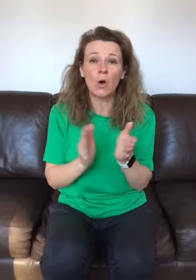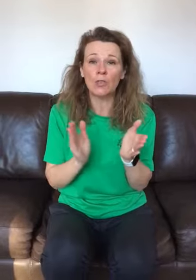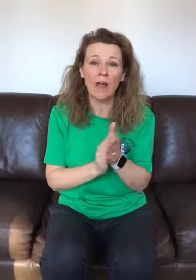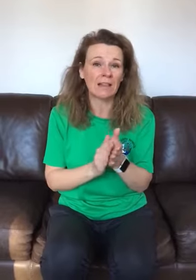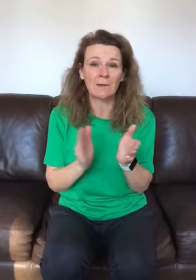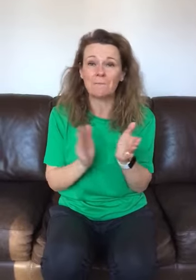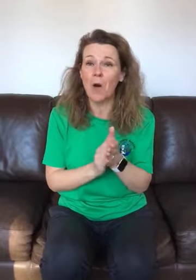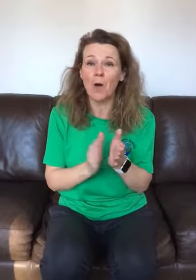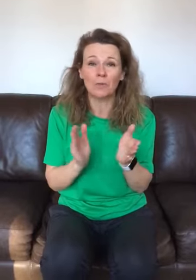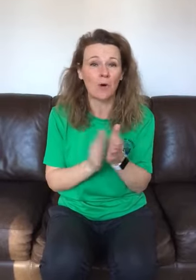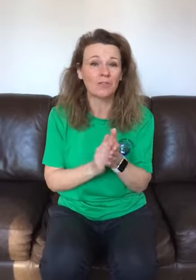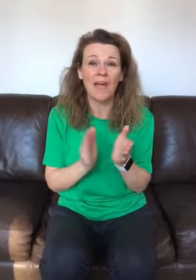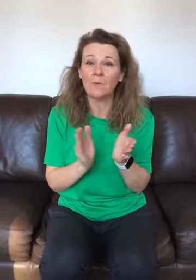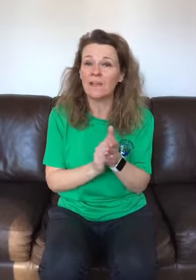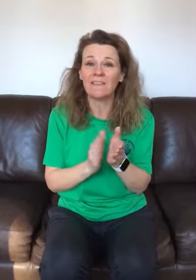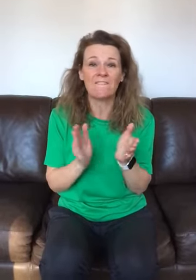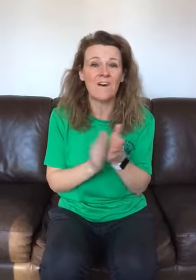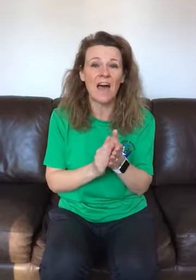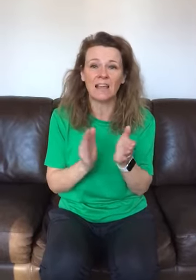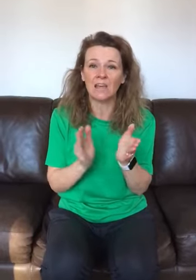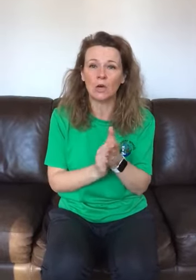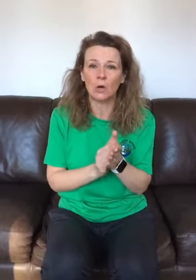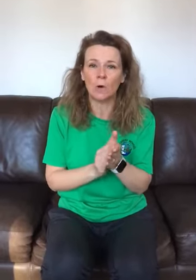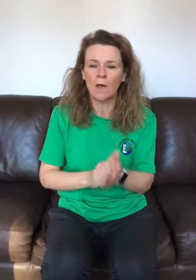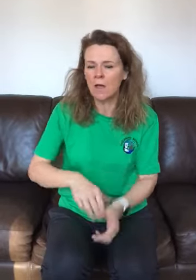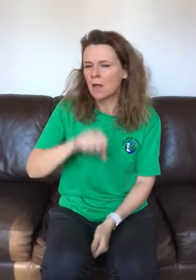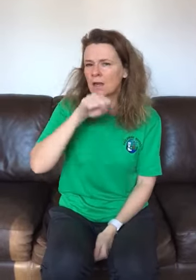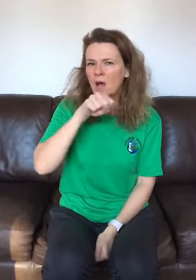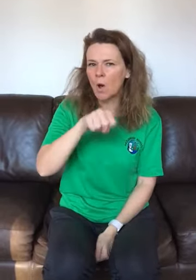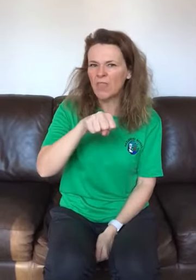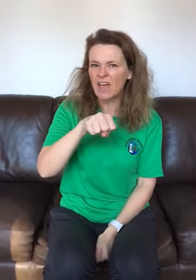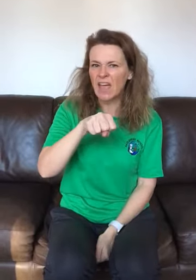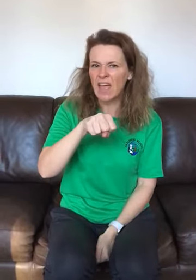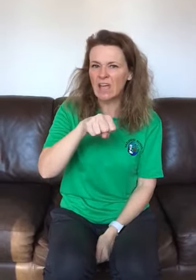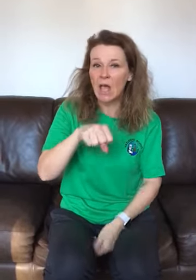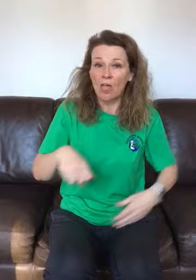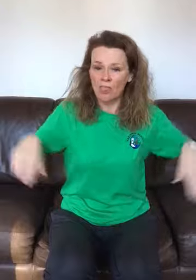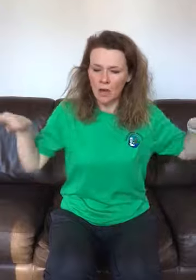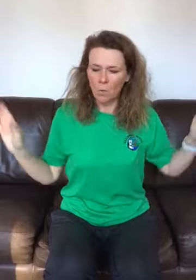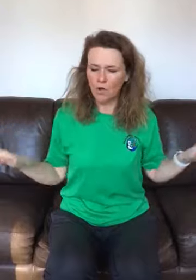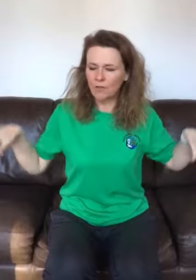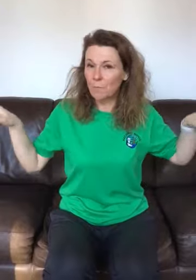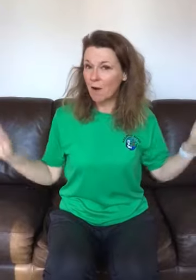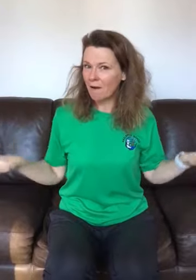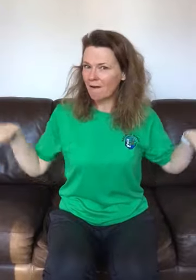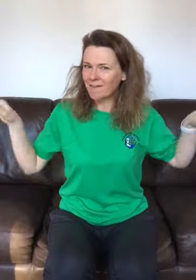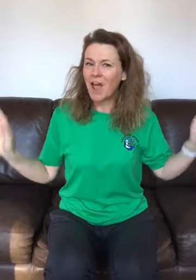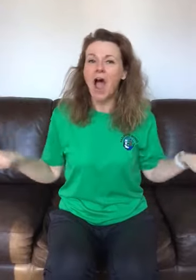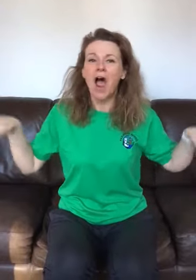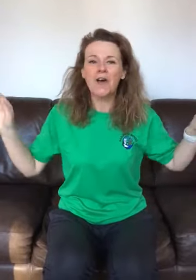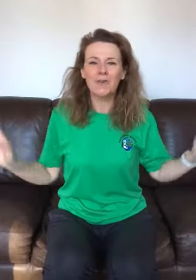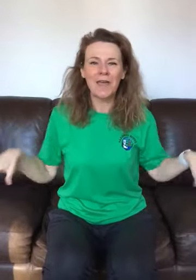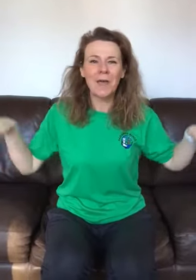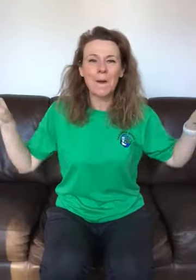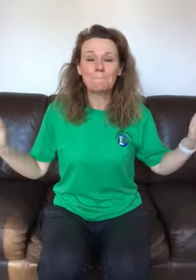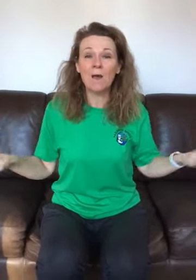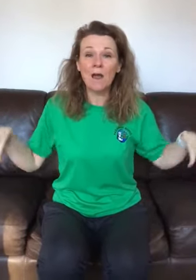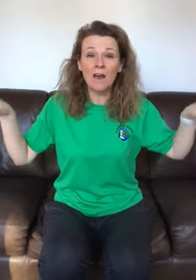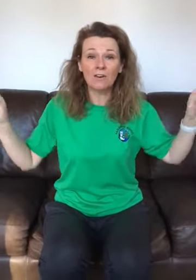the rattling bog the bog down in the valley oh now on that egg there was a bird a rare bird a